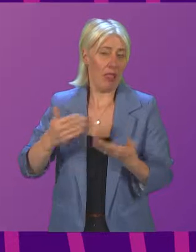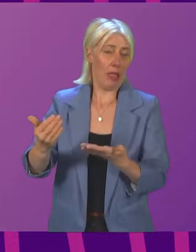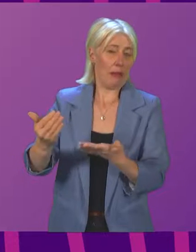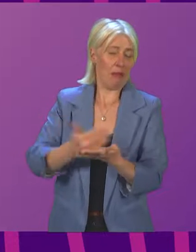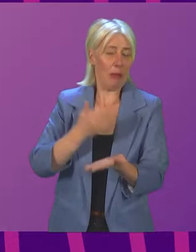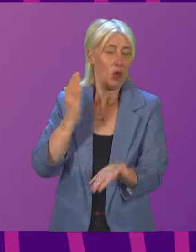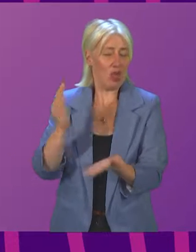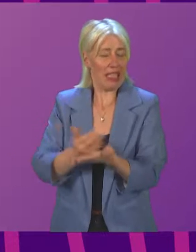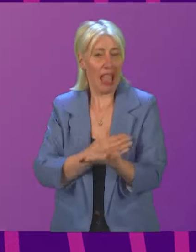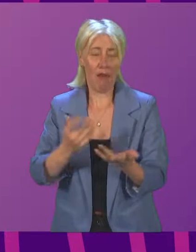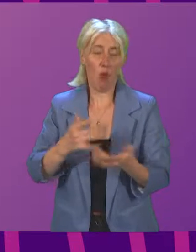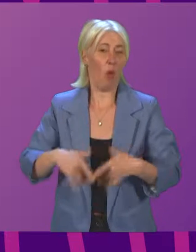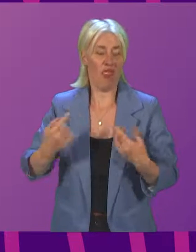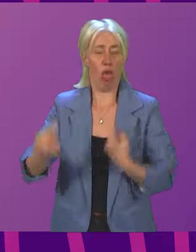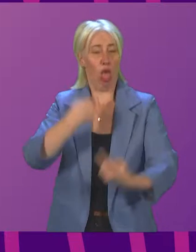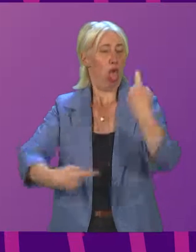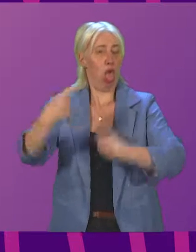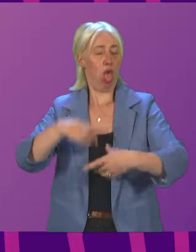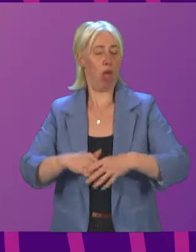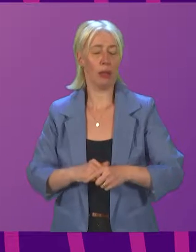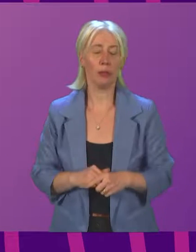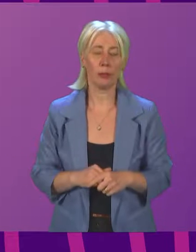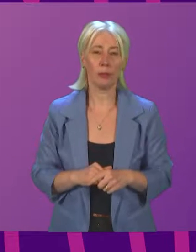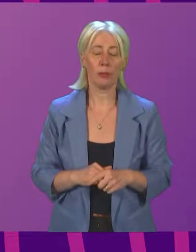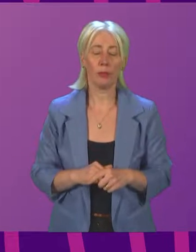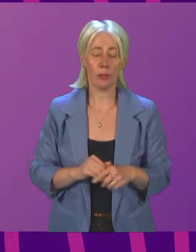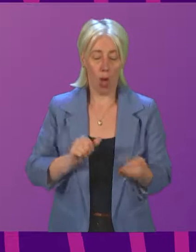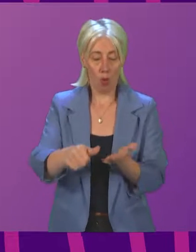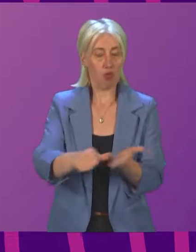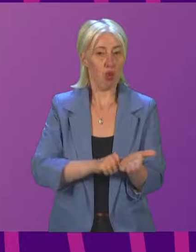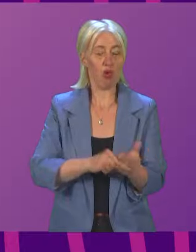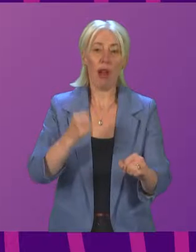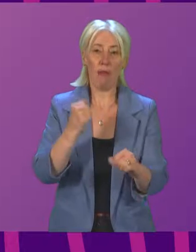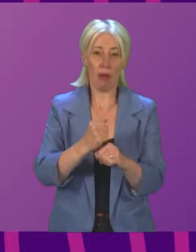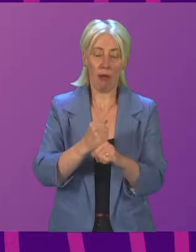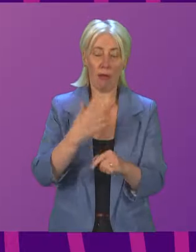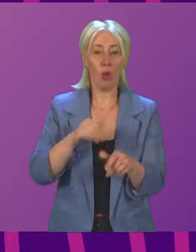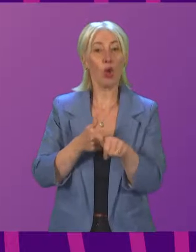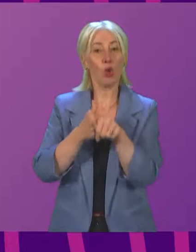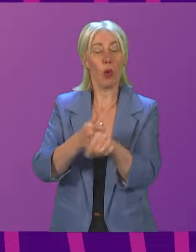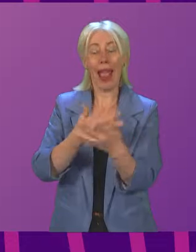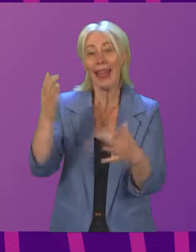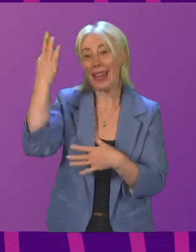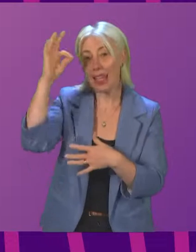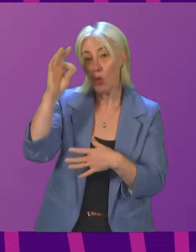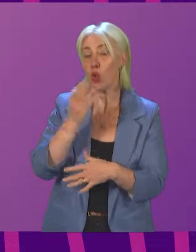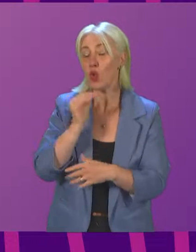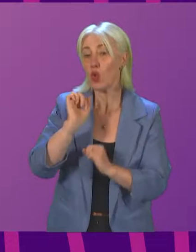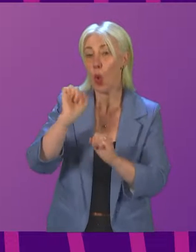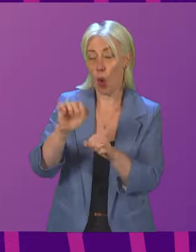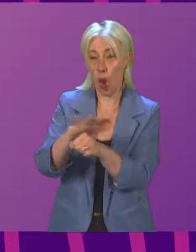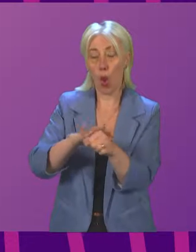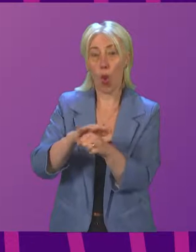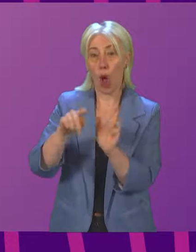Thank you, Presiding Officer. Our programme for Government includes a commitment to support any local authority who wishes to use bylaws to